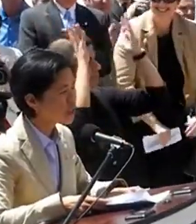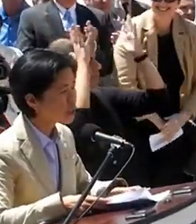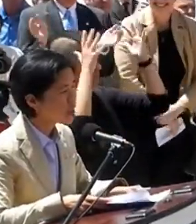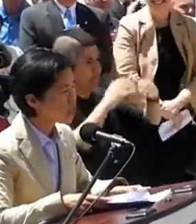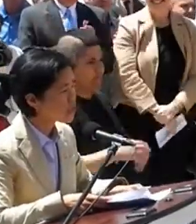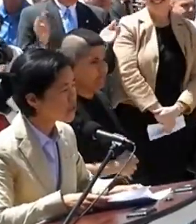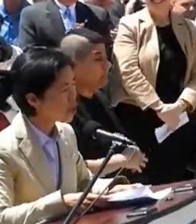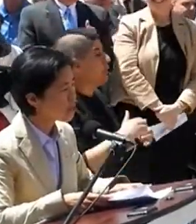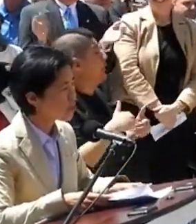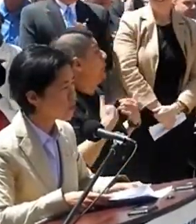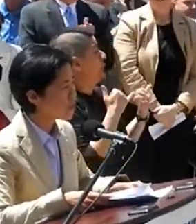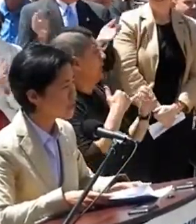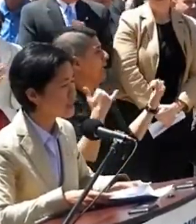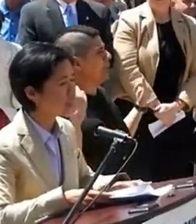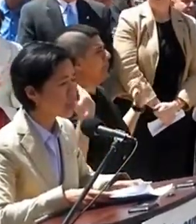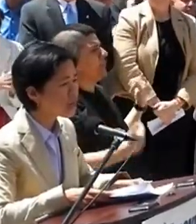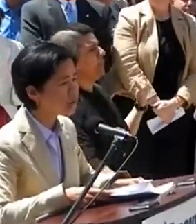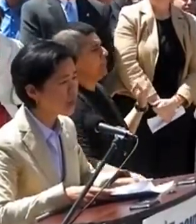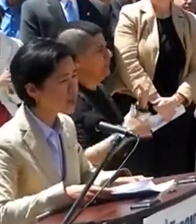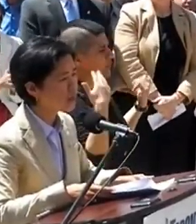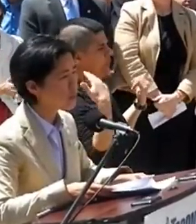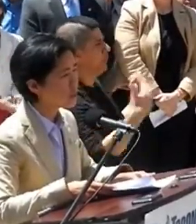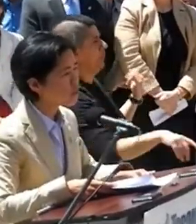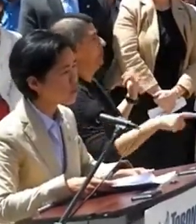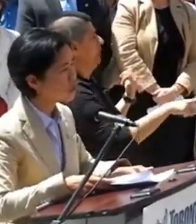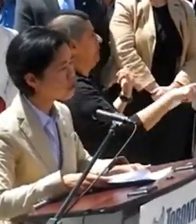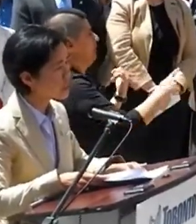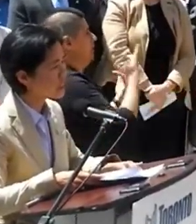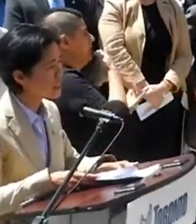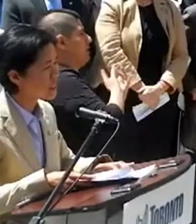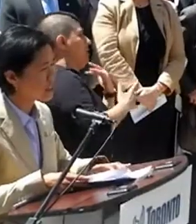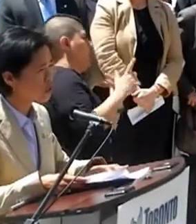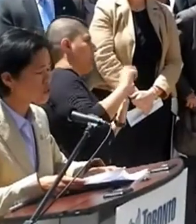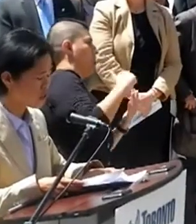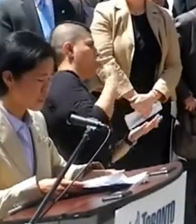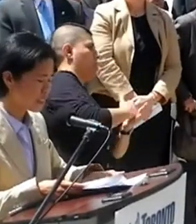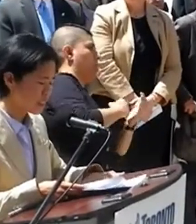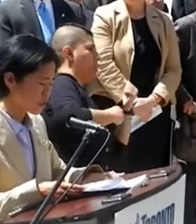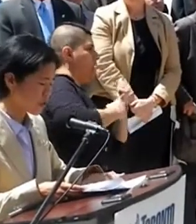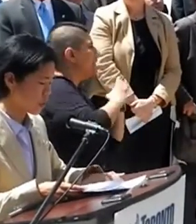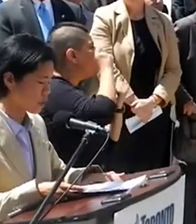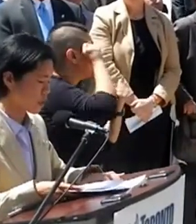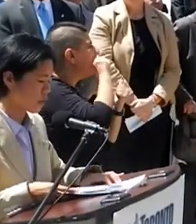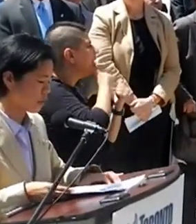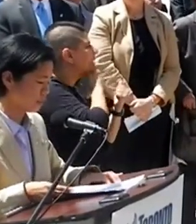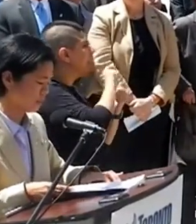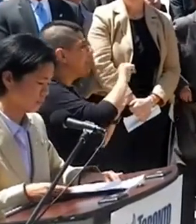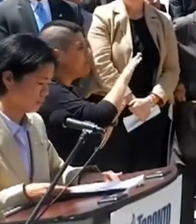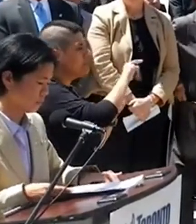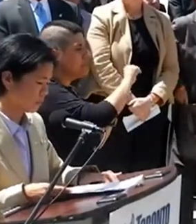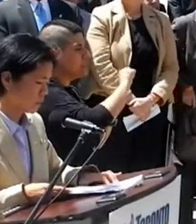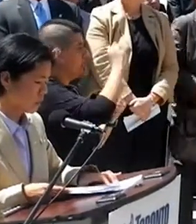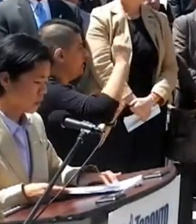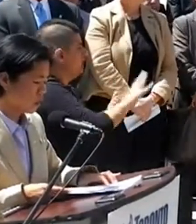The Youth Line, in so many ways, is a lifeline to LGBT teenagers in Ontario.